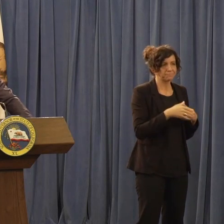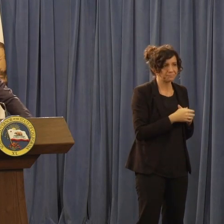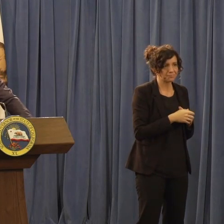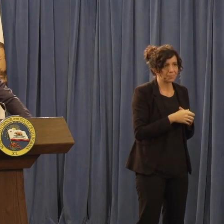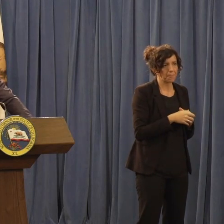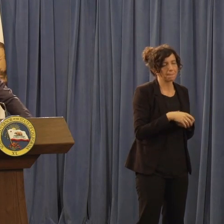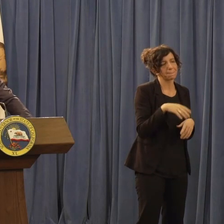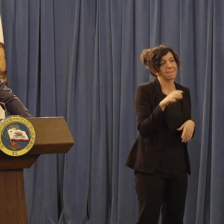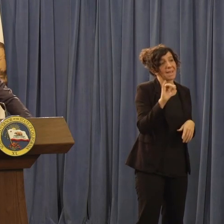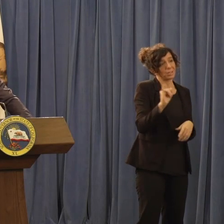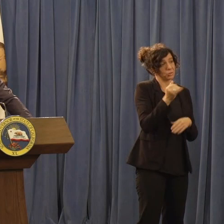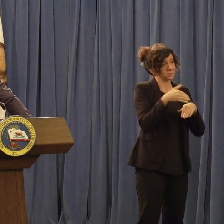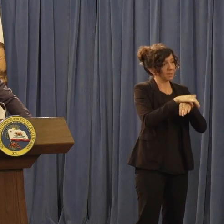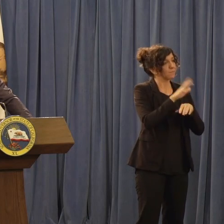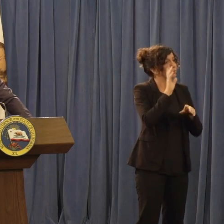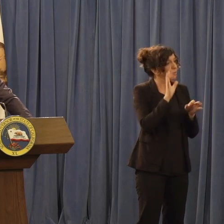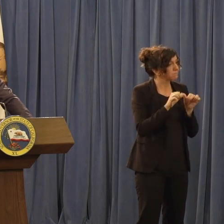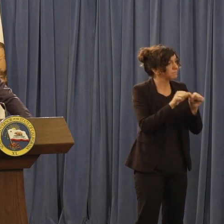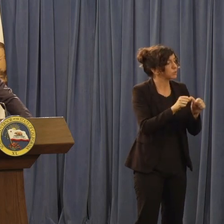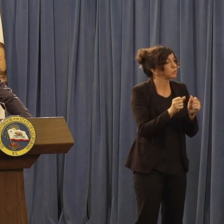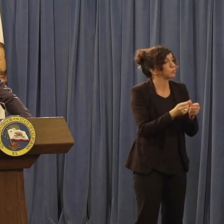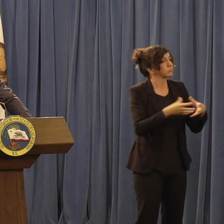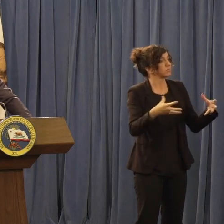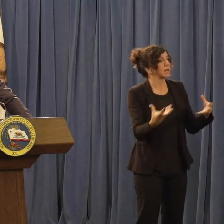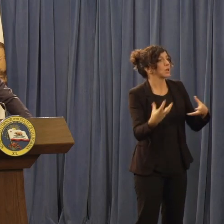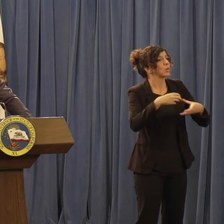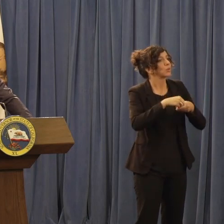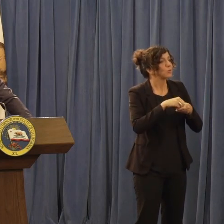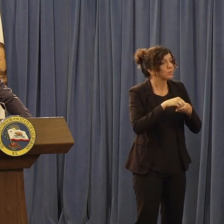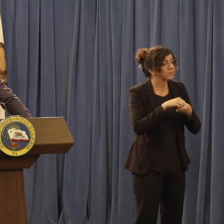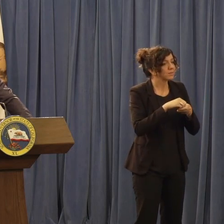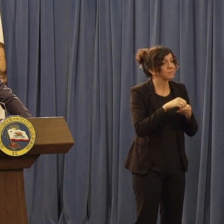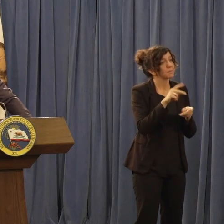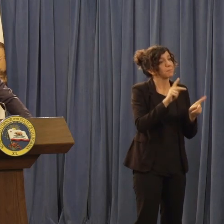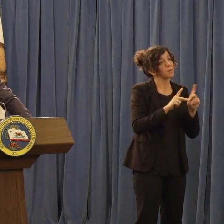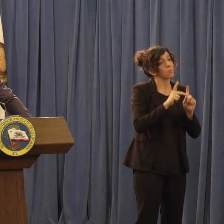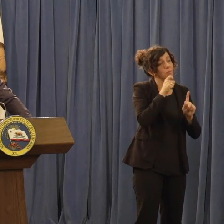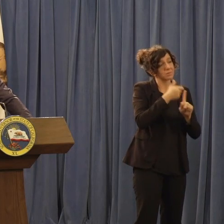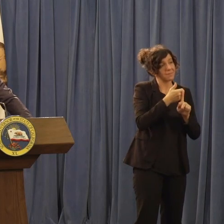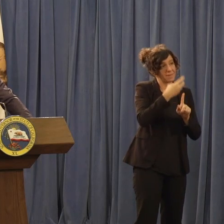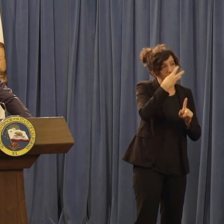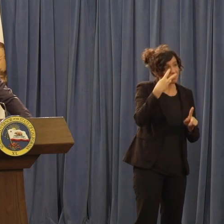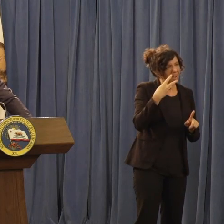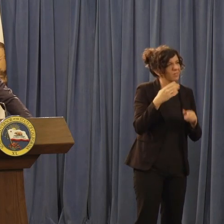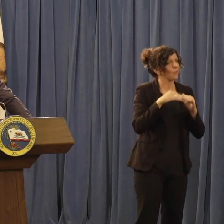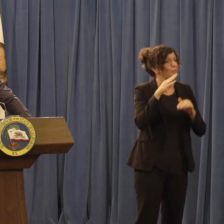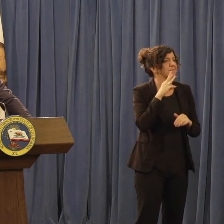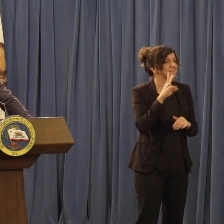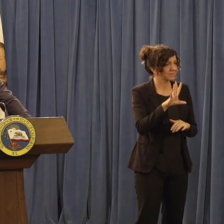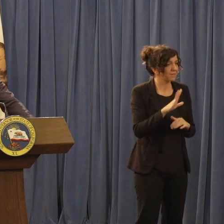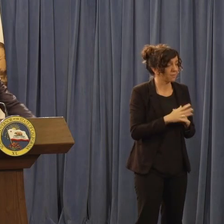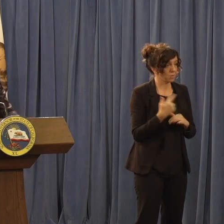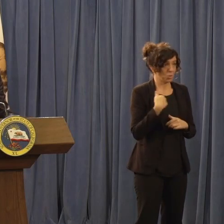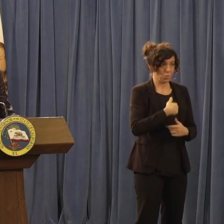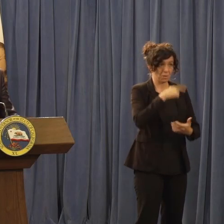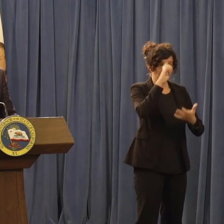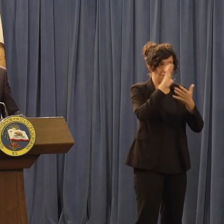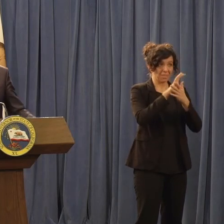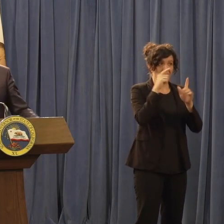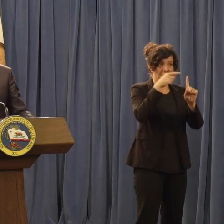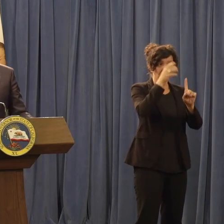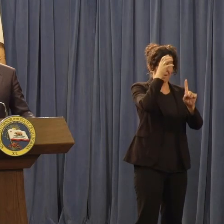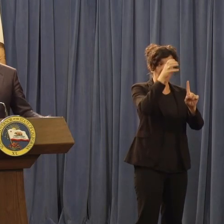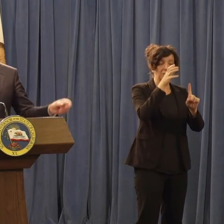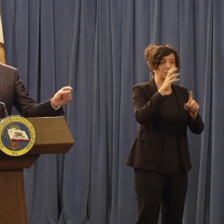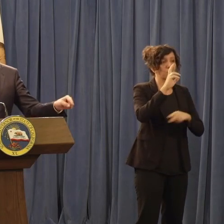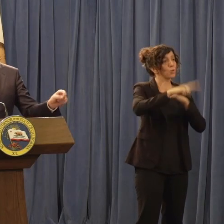of your immigration status, for all those 65 and over. We believe in universal health care. We believe that